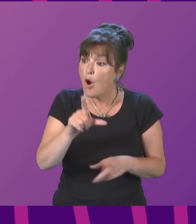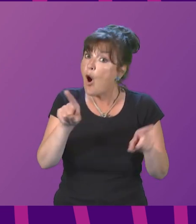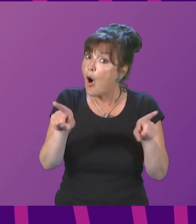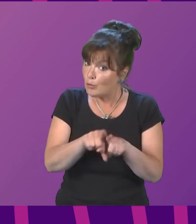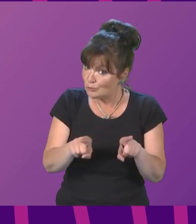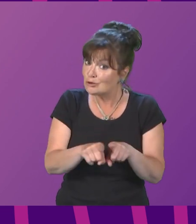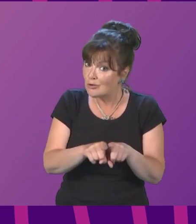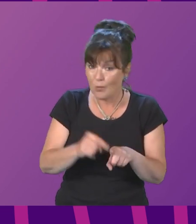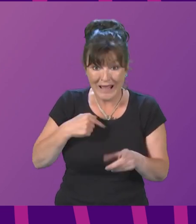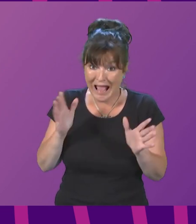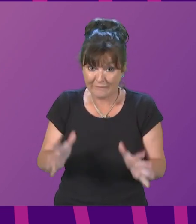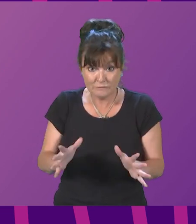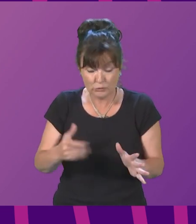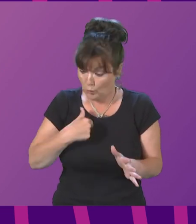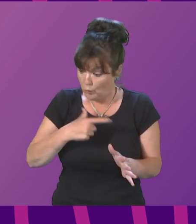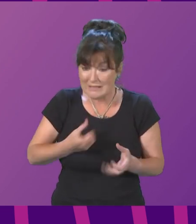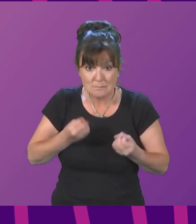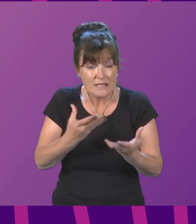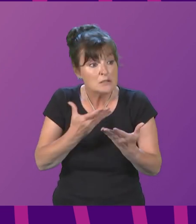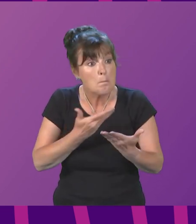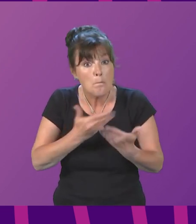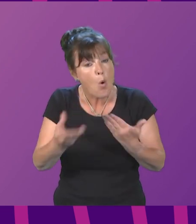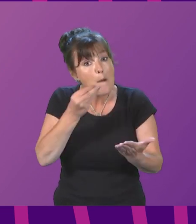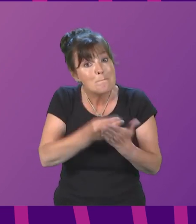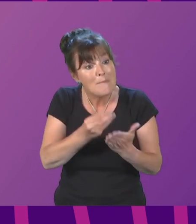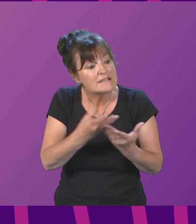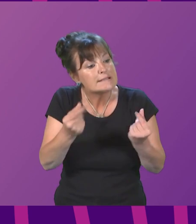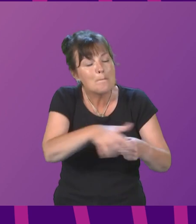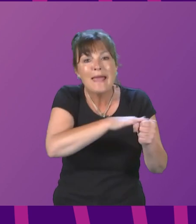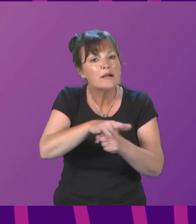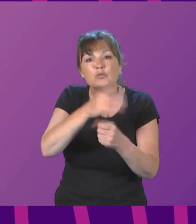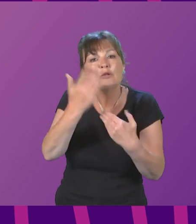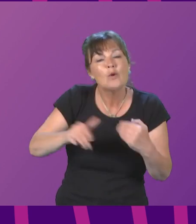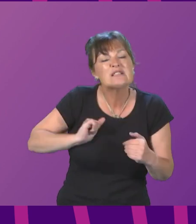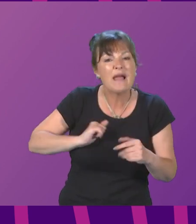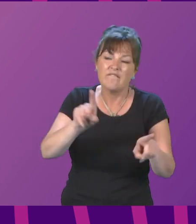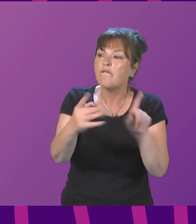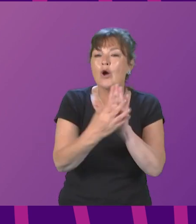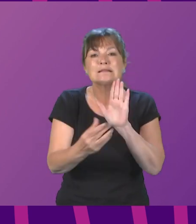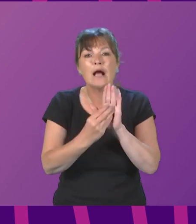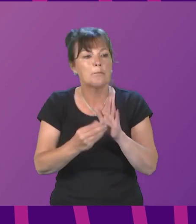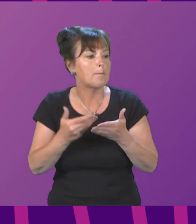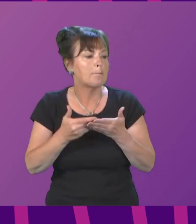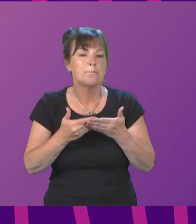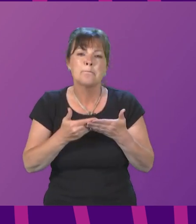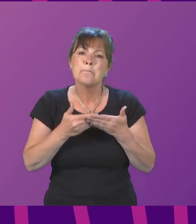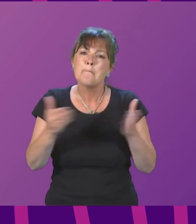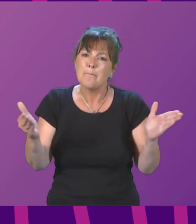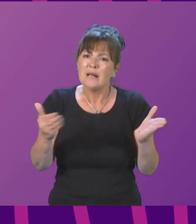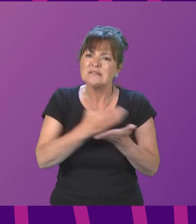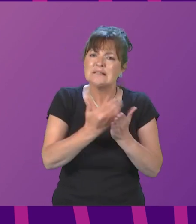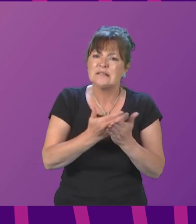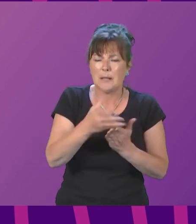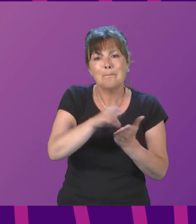we are also spending more in some areas than was anticipated. For example, public sector pay deals are, so